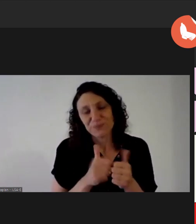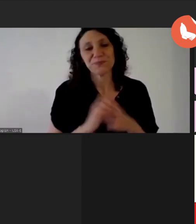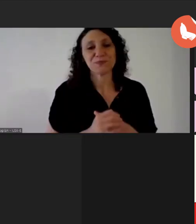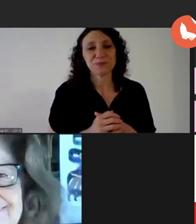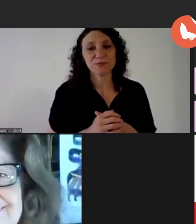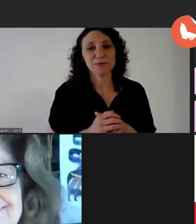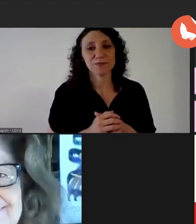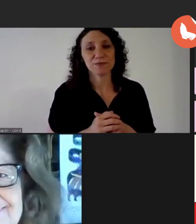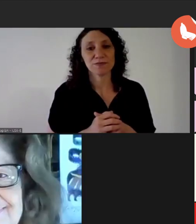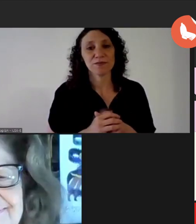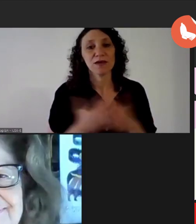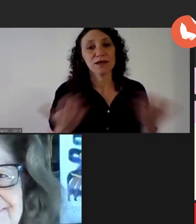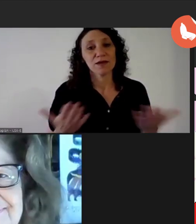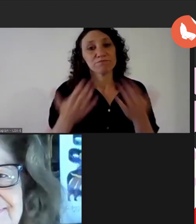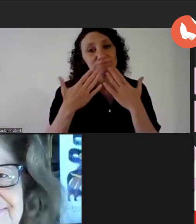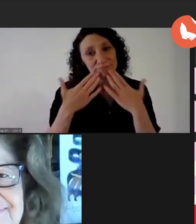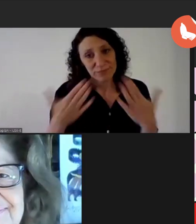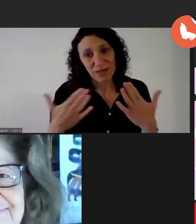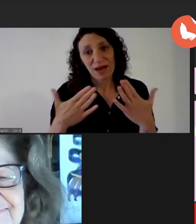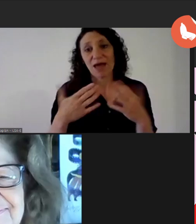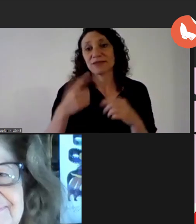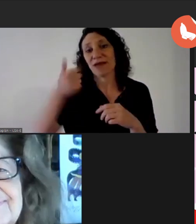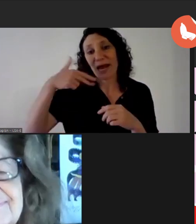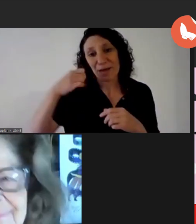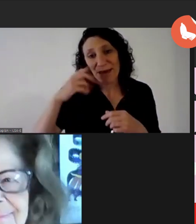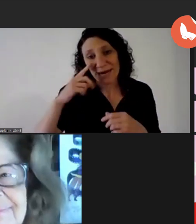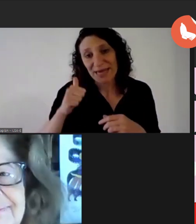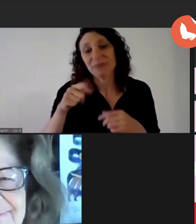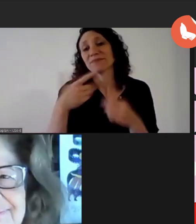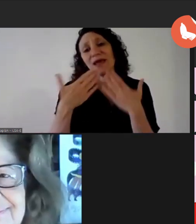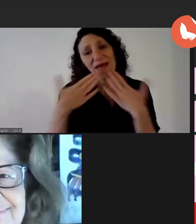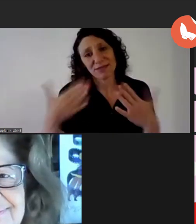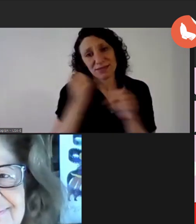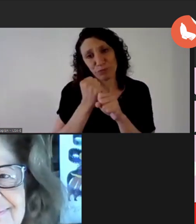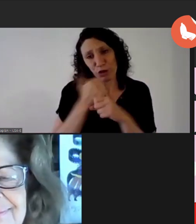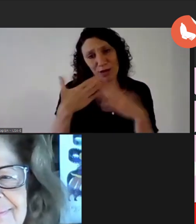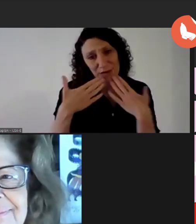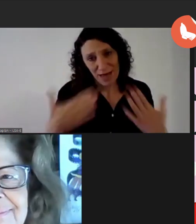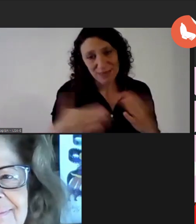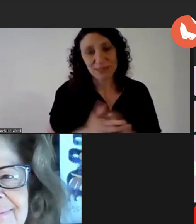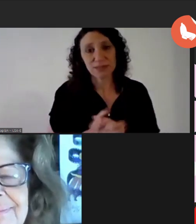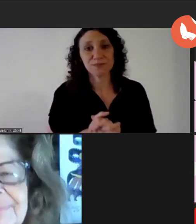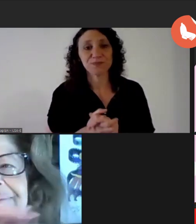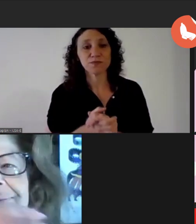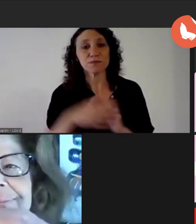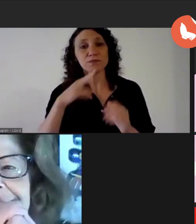we are with you thank you anna maria for your work maria virginia